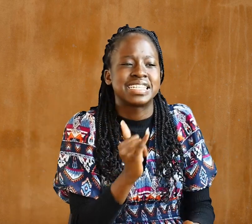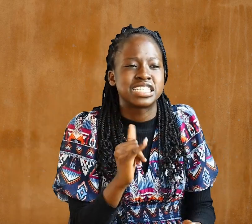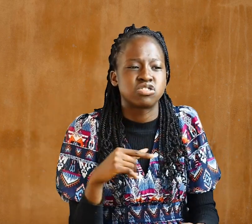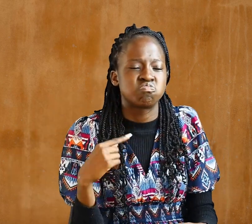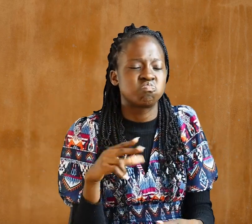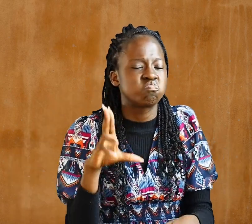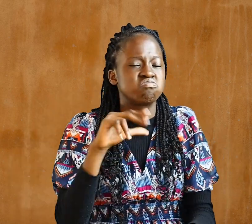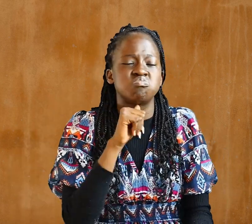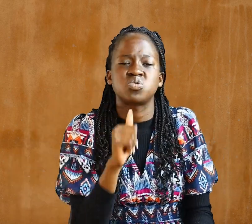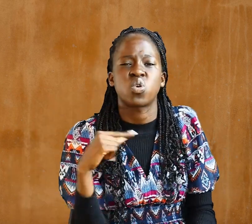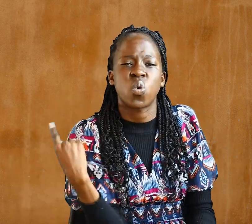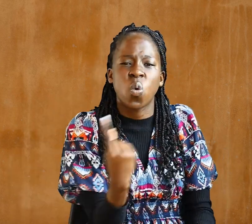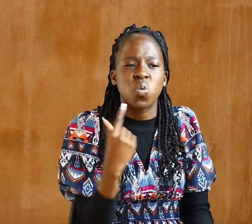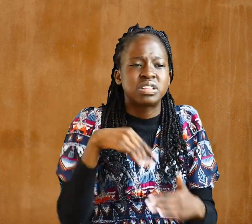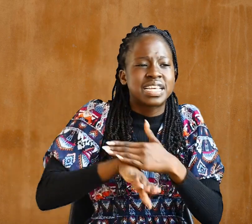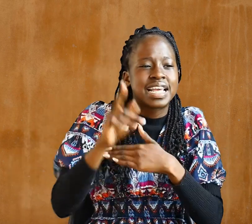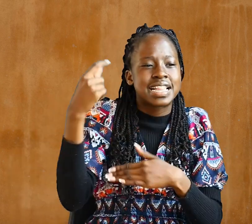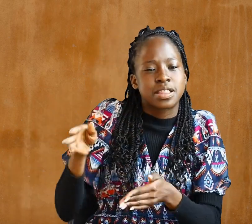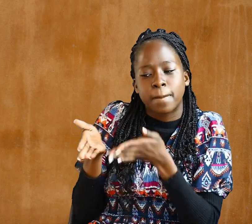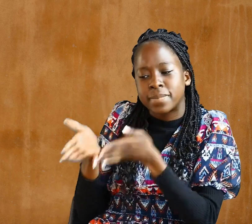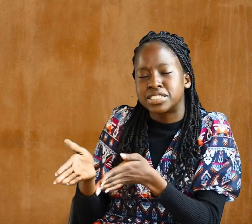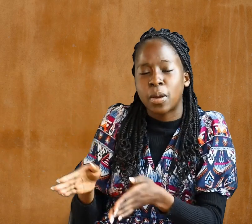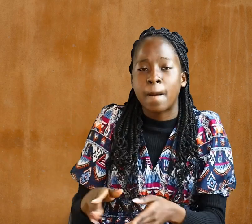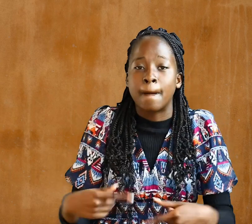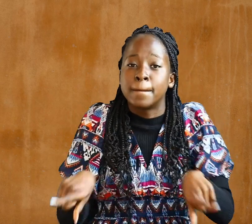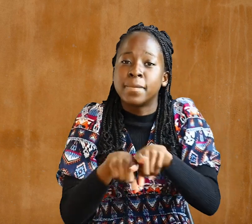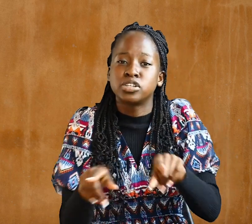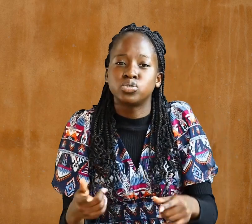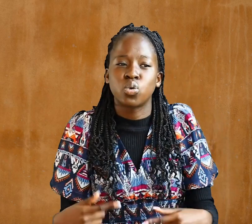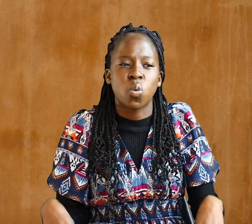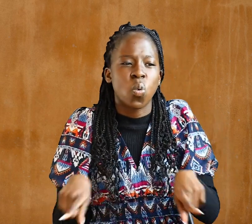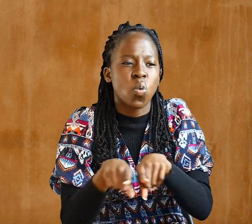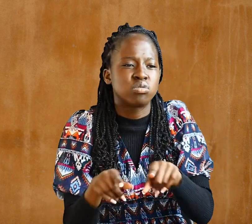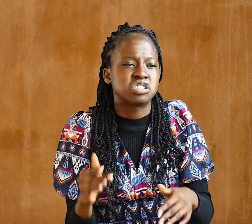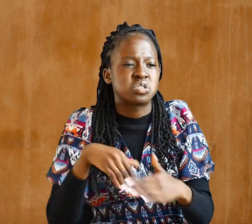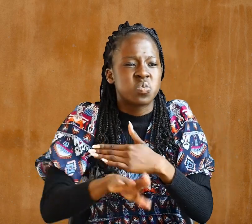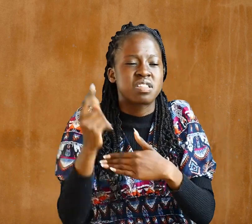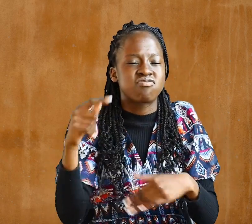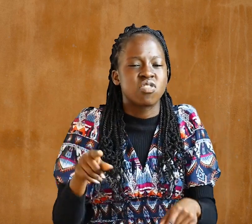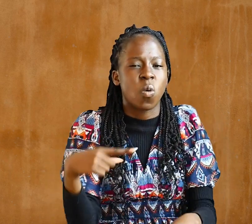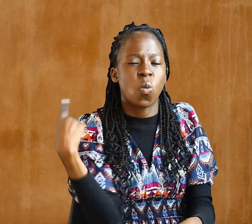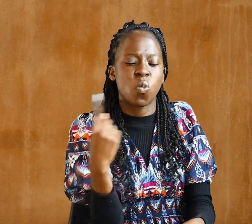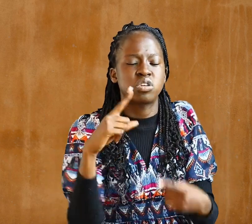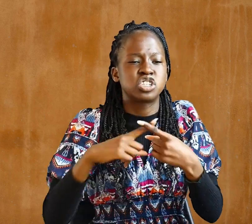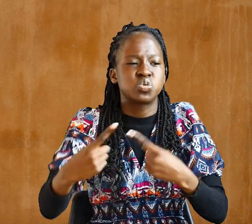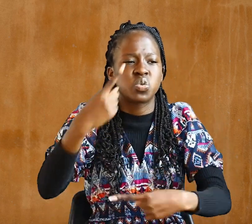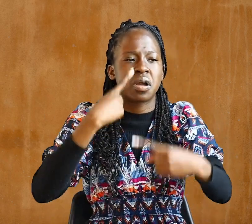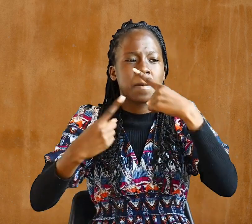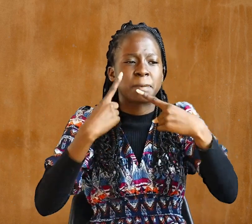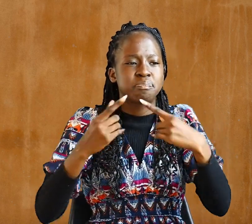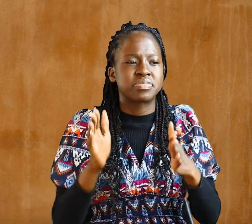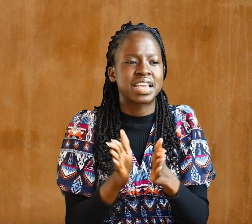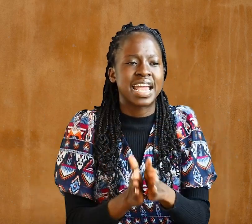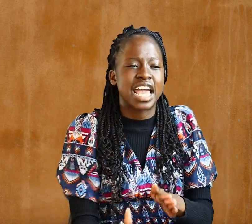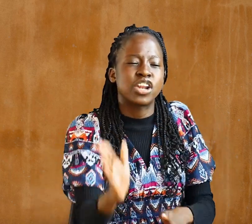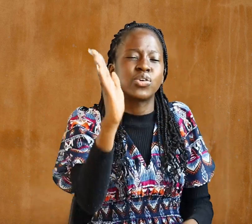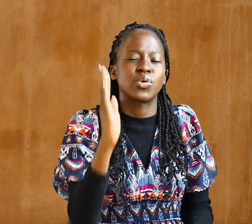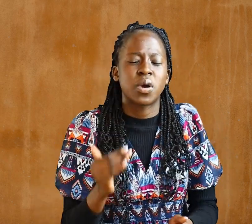only in the present age, but also in the one to come. And God placed all